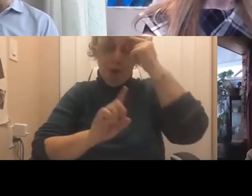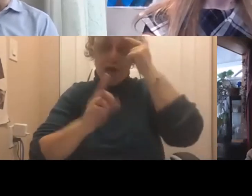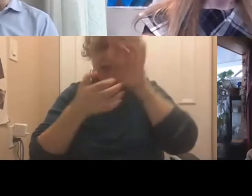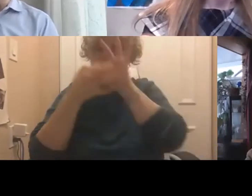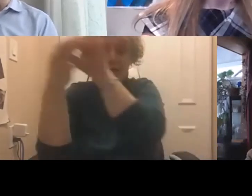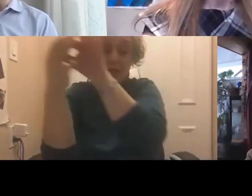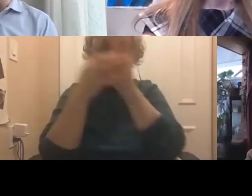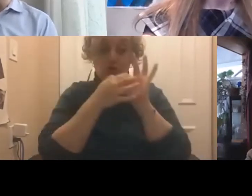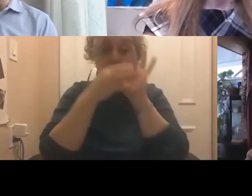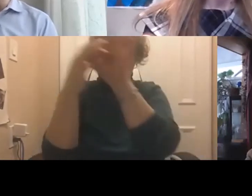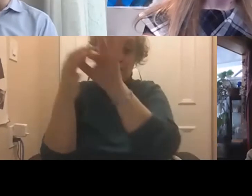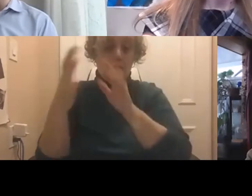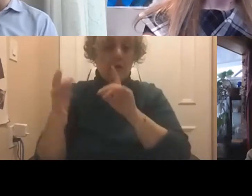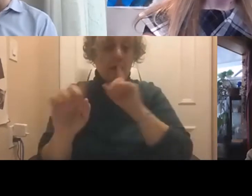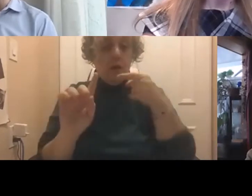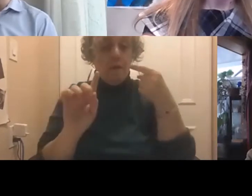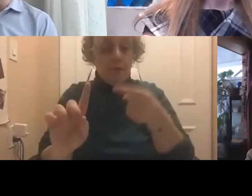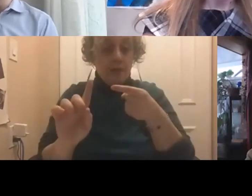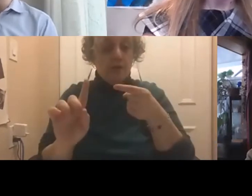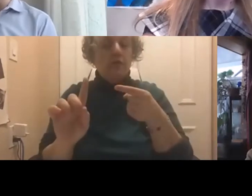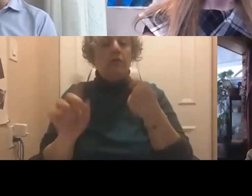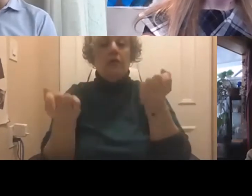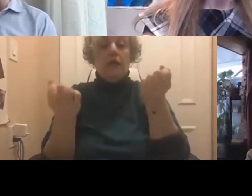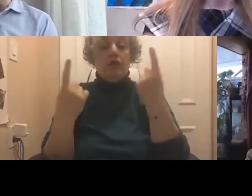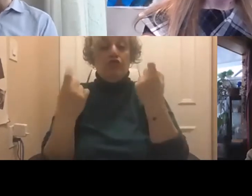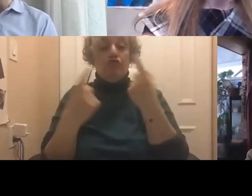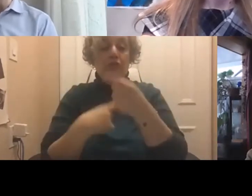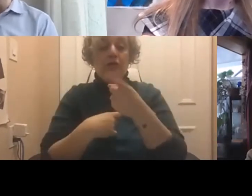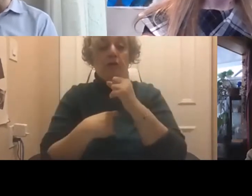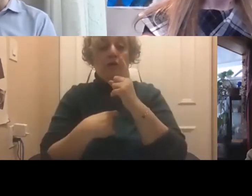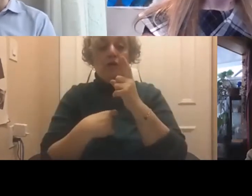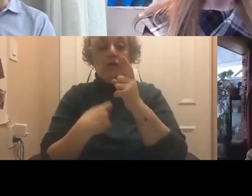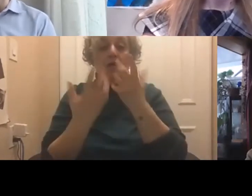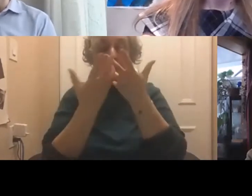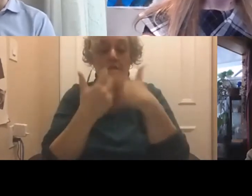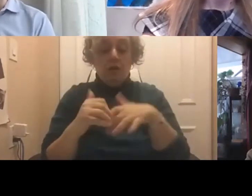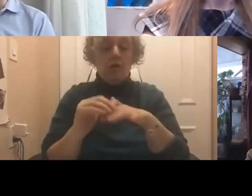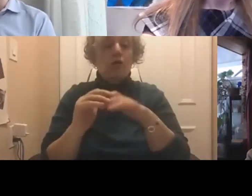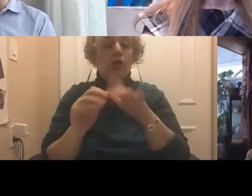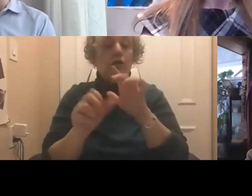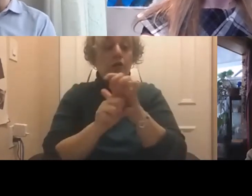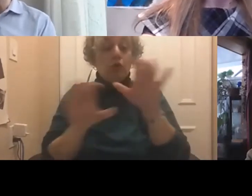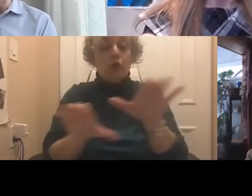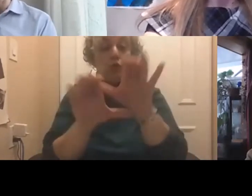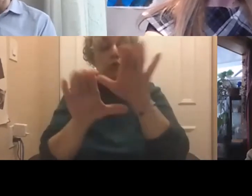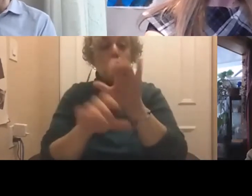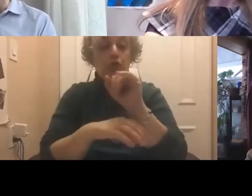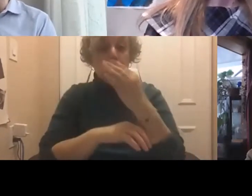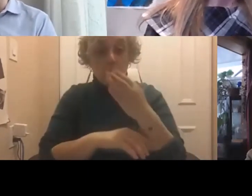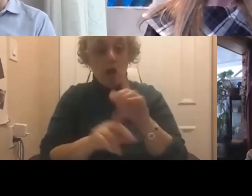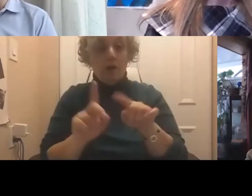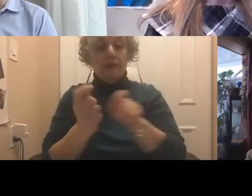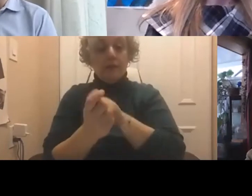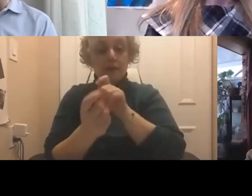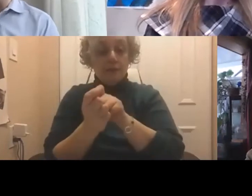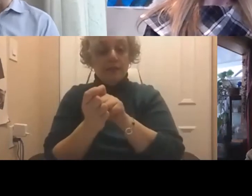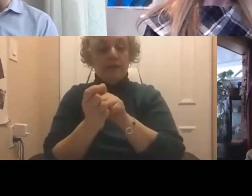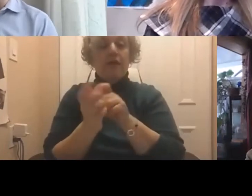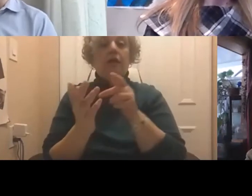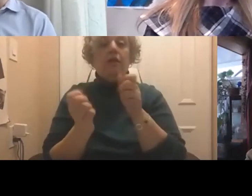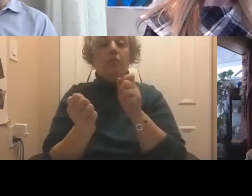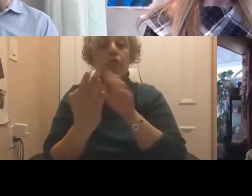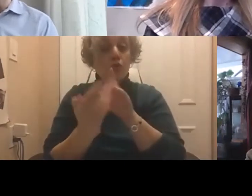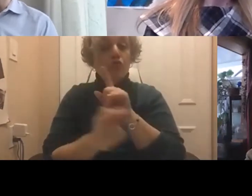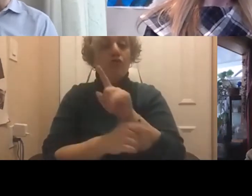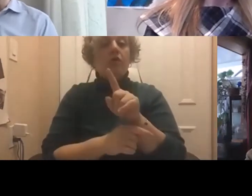back and forth understanding of getting the job done in a certain way, and